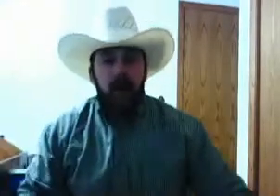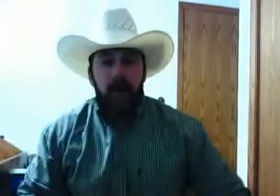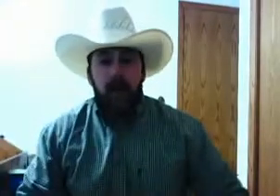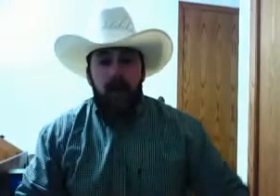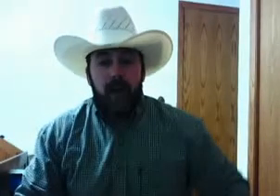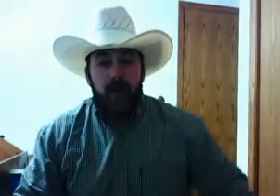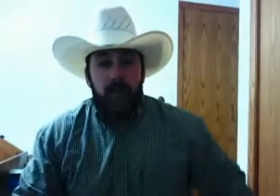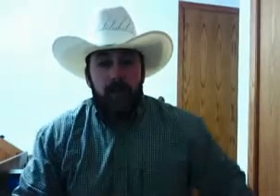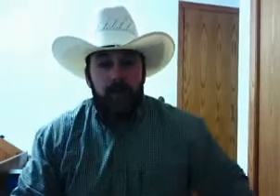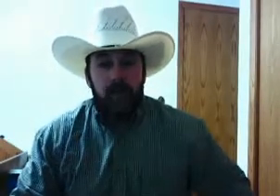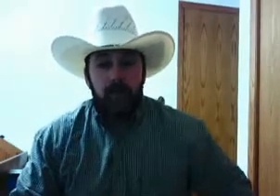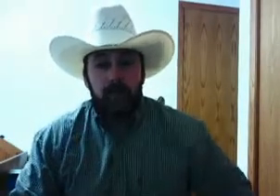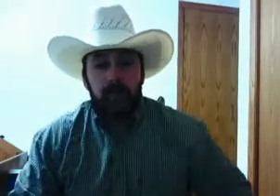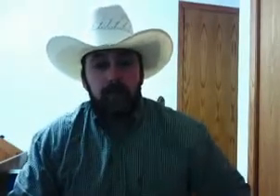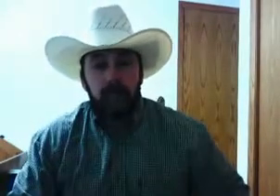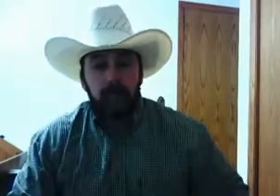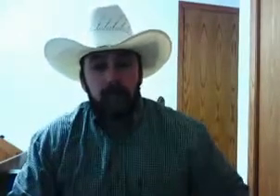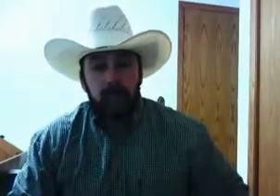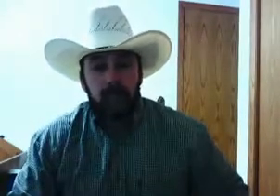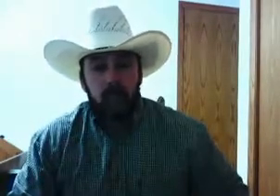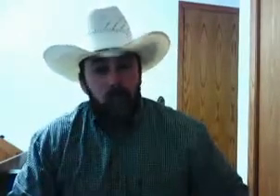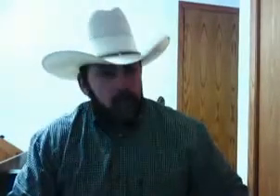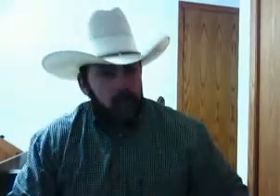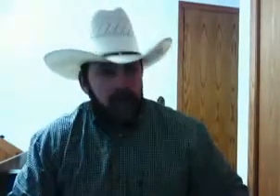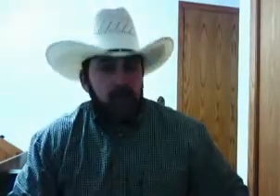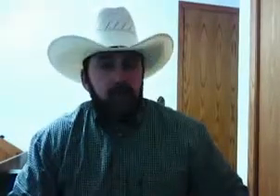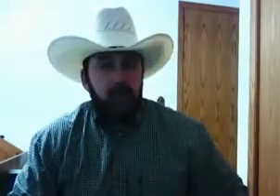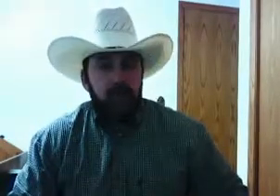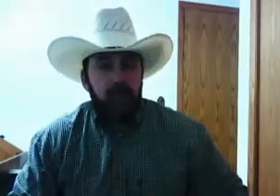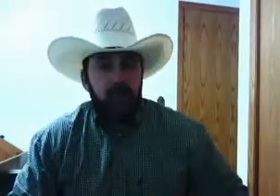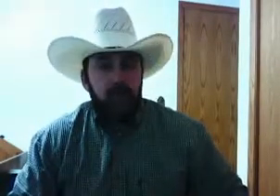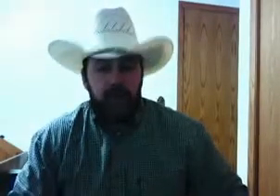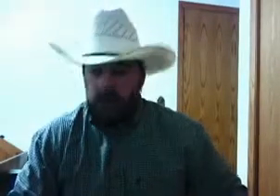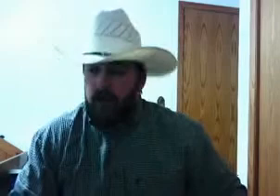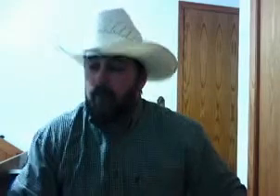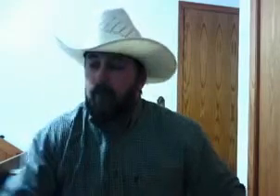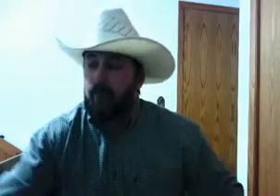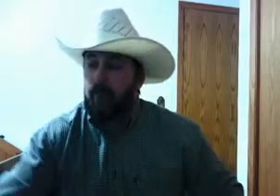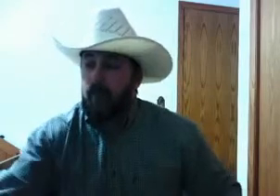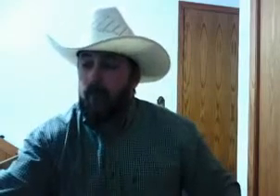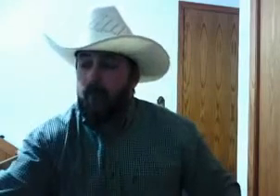not the government. What about you? Let's move on. Mm-mm.